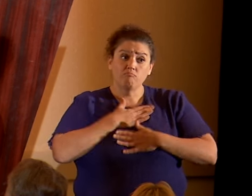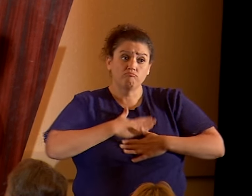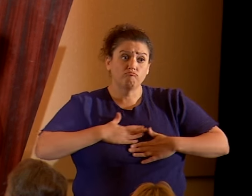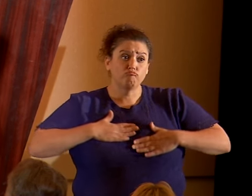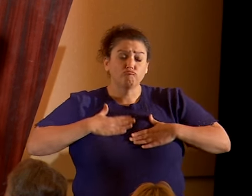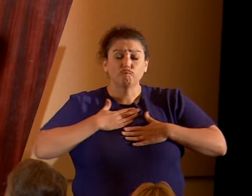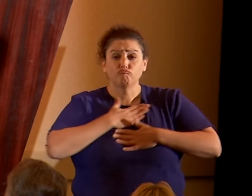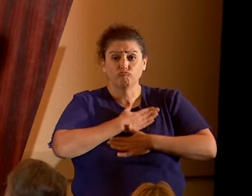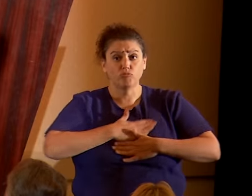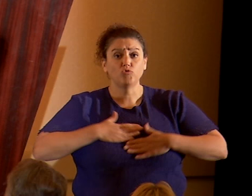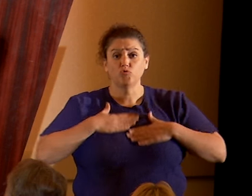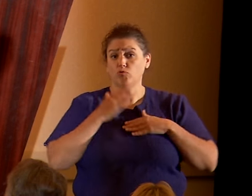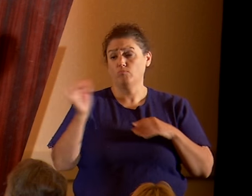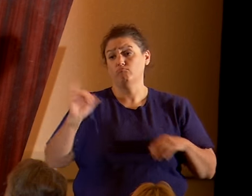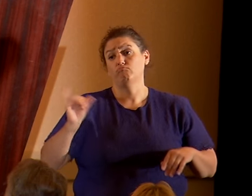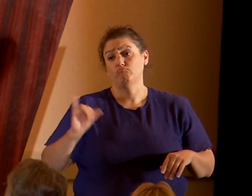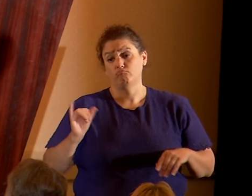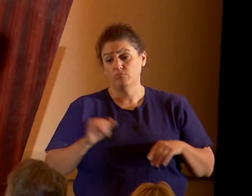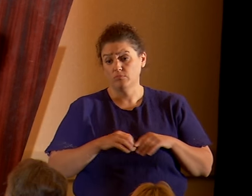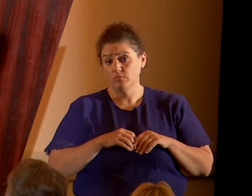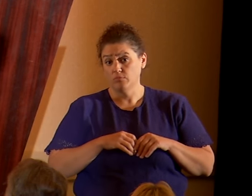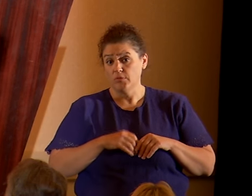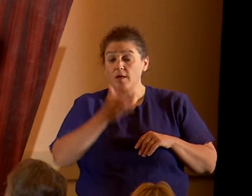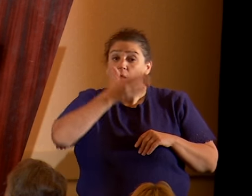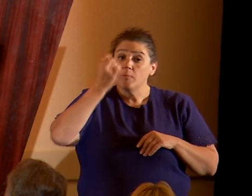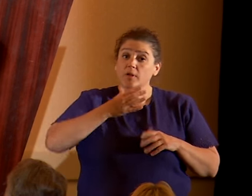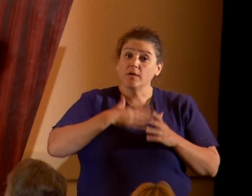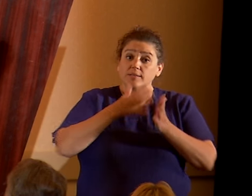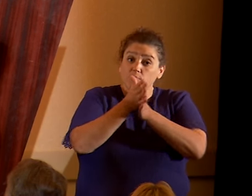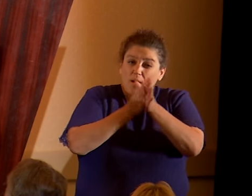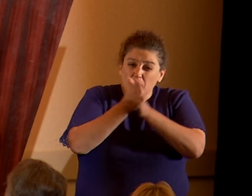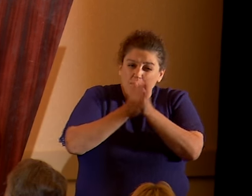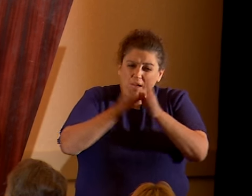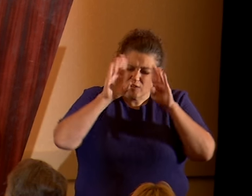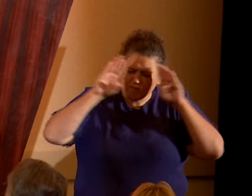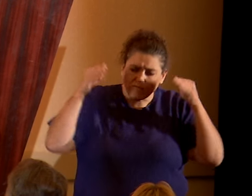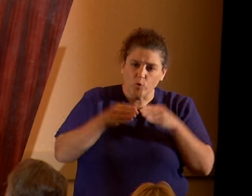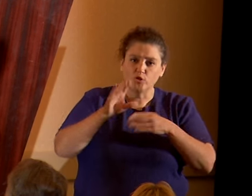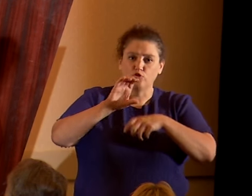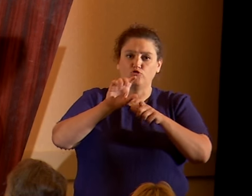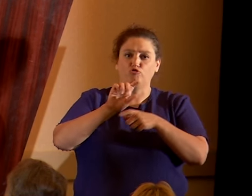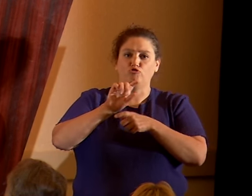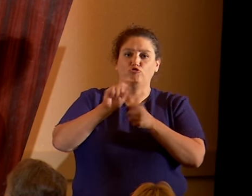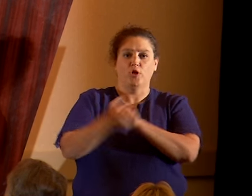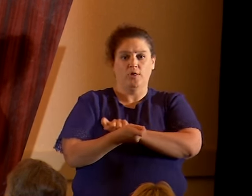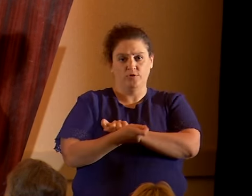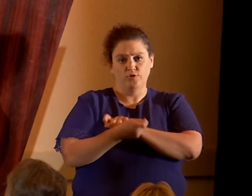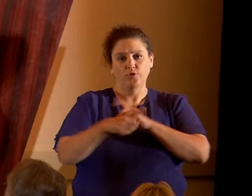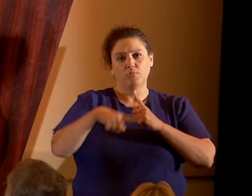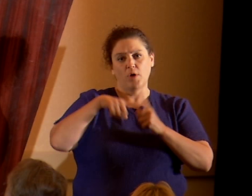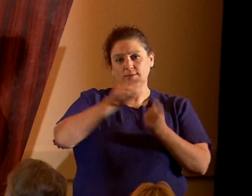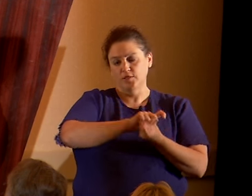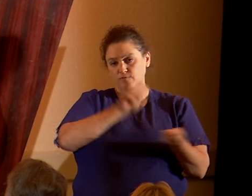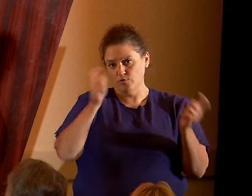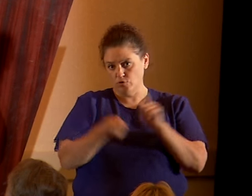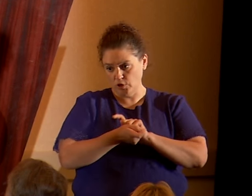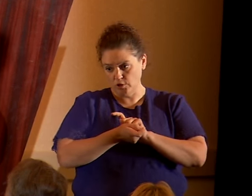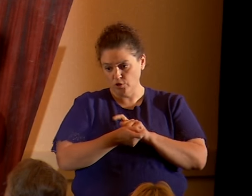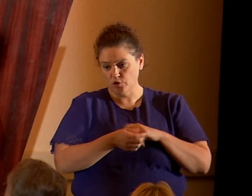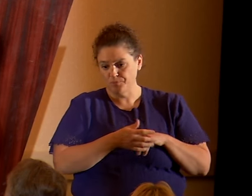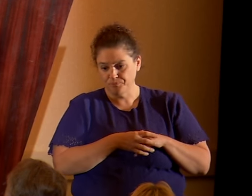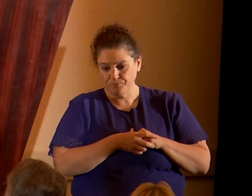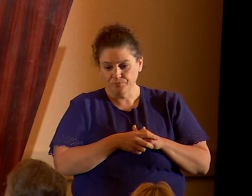continued enjoying doing it because my passion is centered about change, a positive one. I'm a result-driven